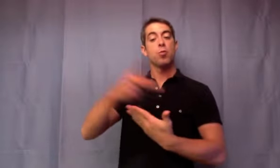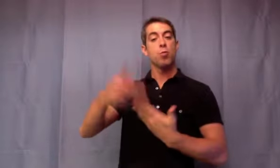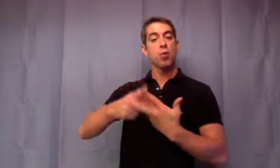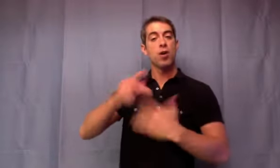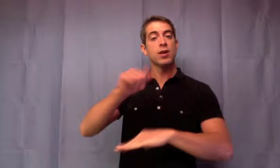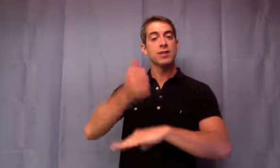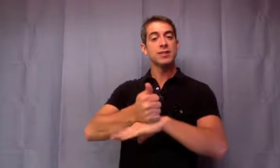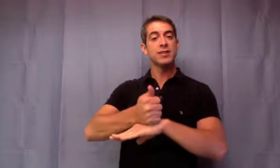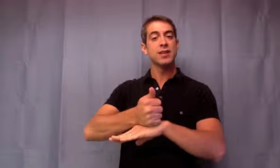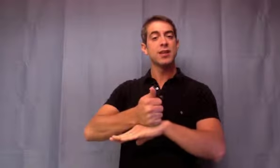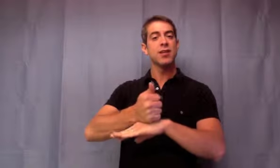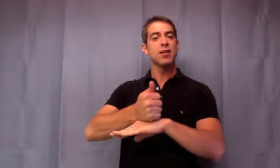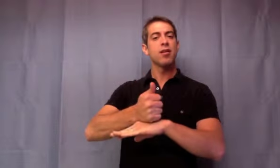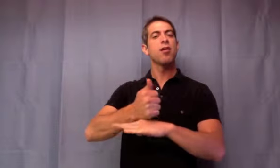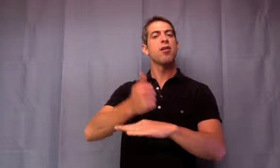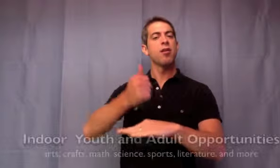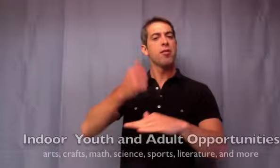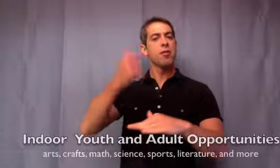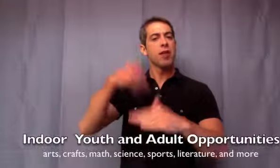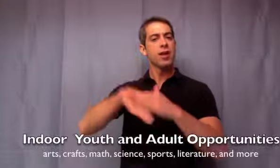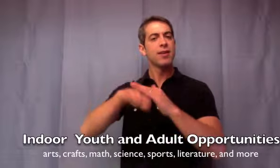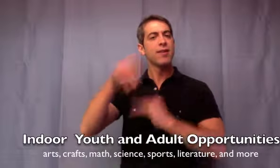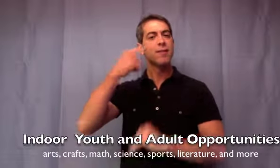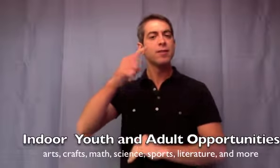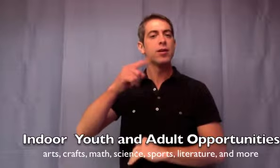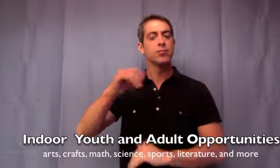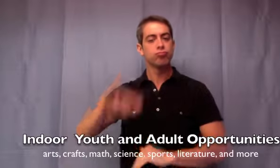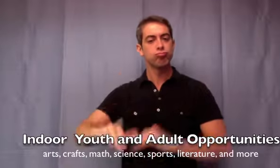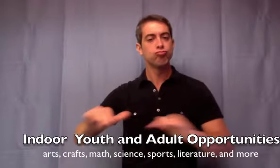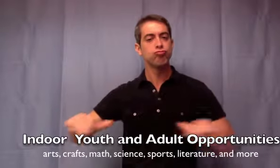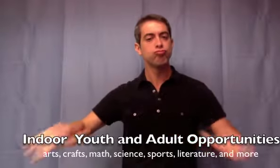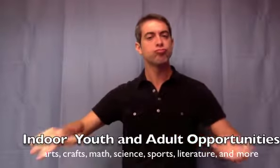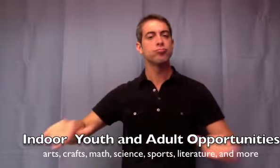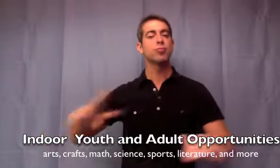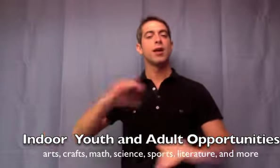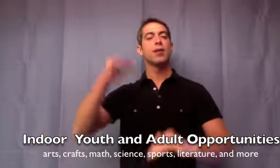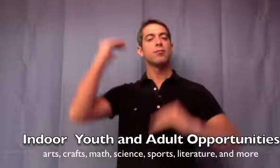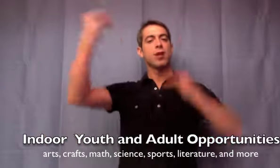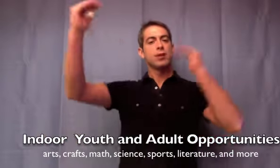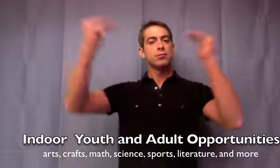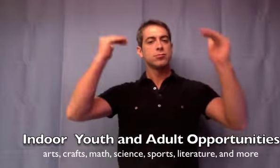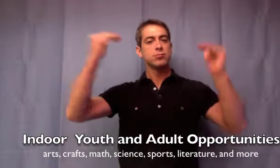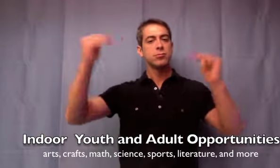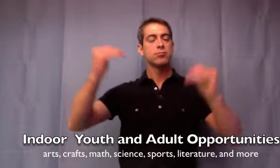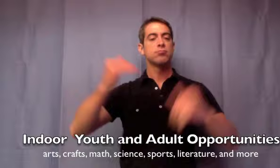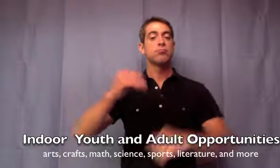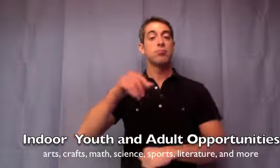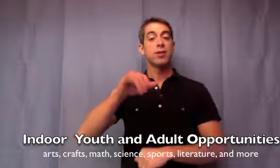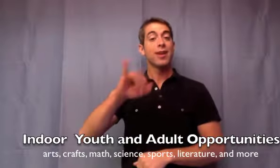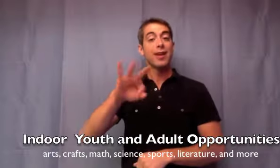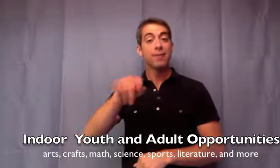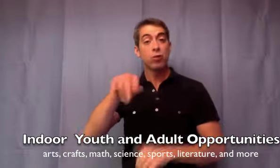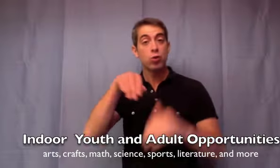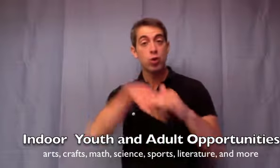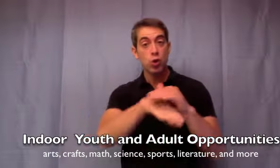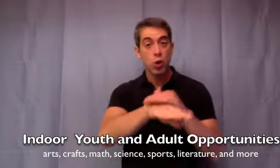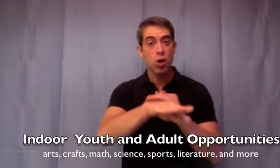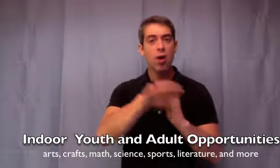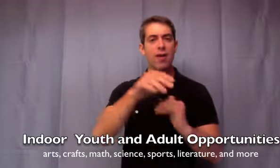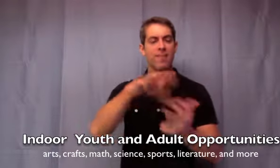Community Centers provide. You'll find classes and workshops for everything from arts and